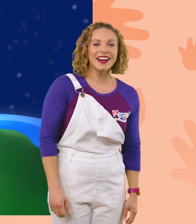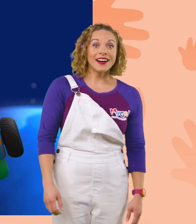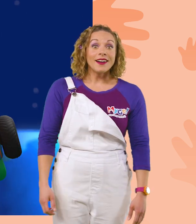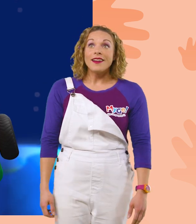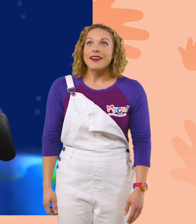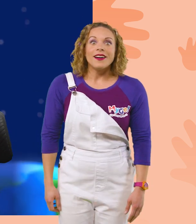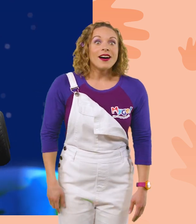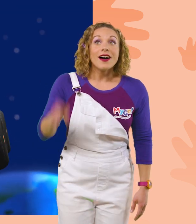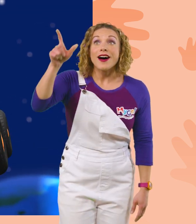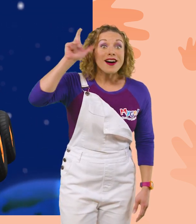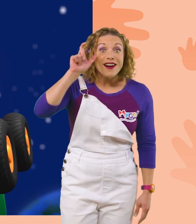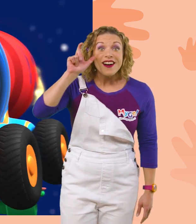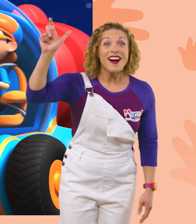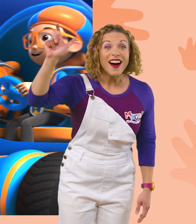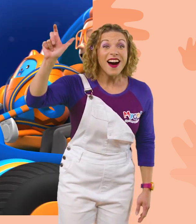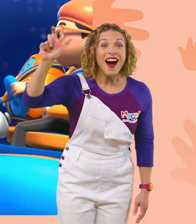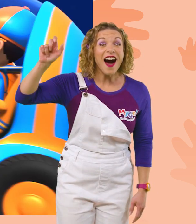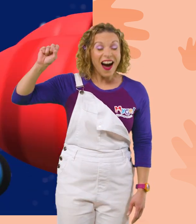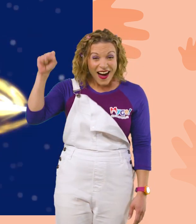And there's the moon! Yeah!